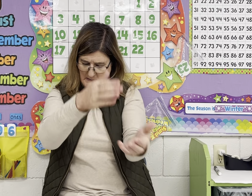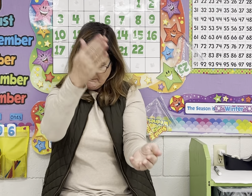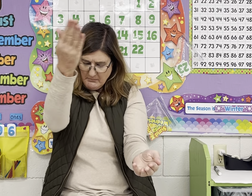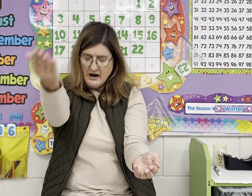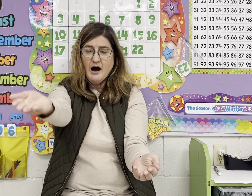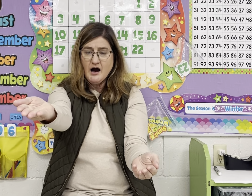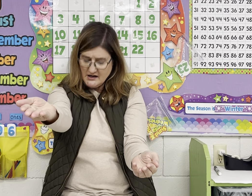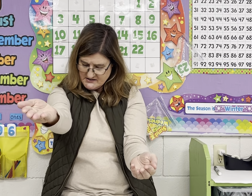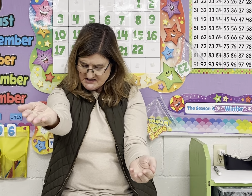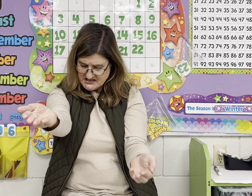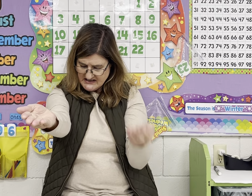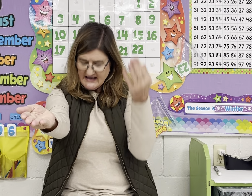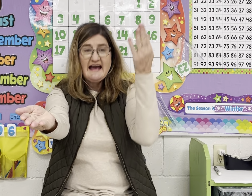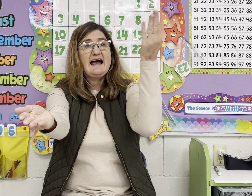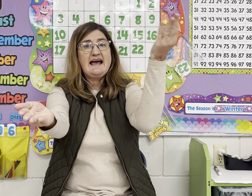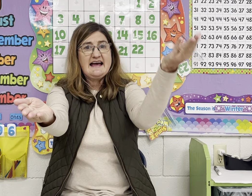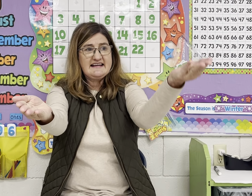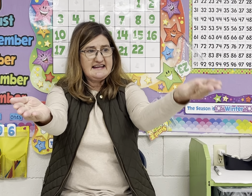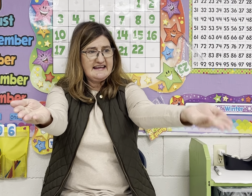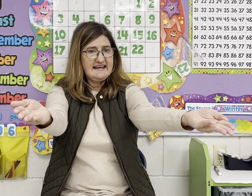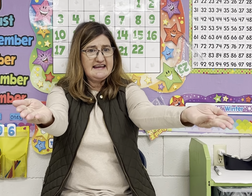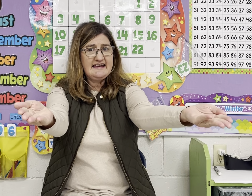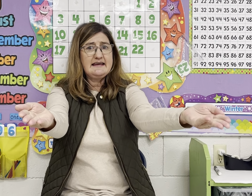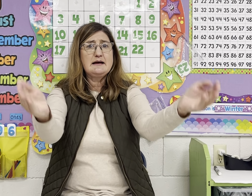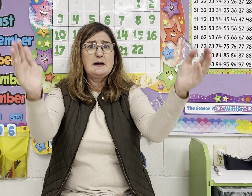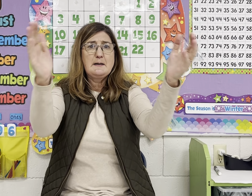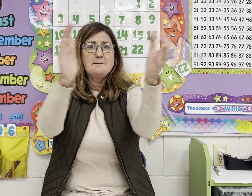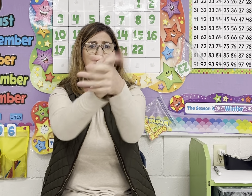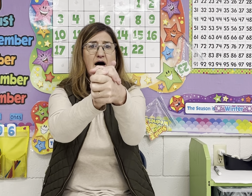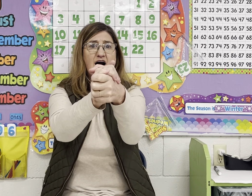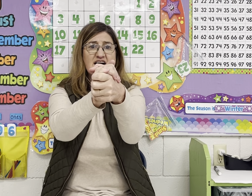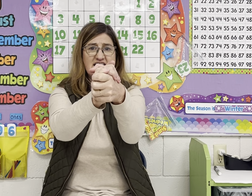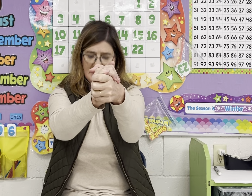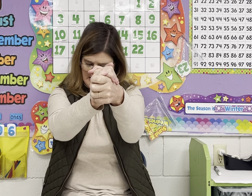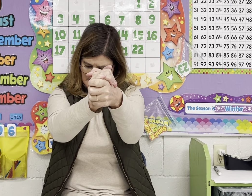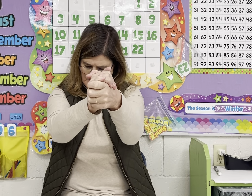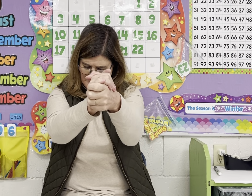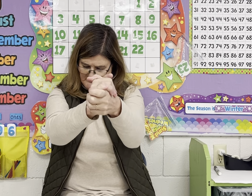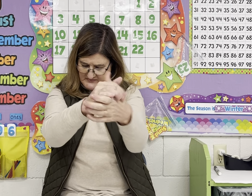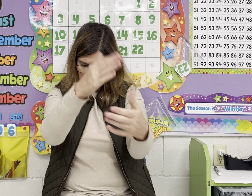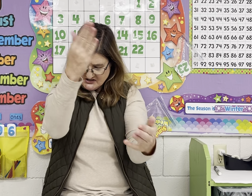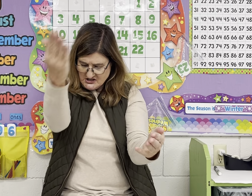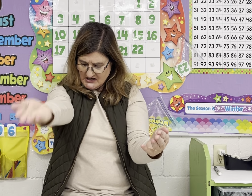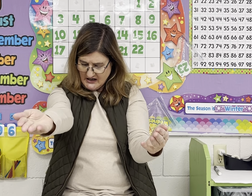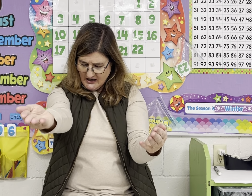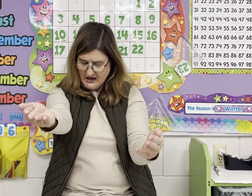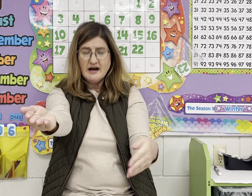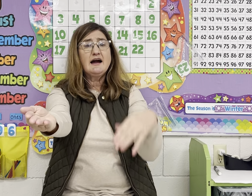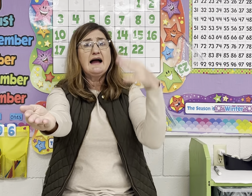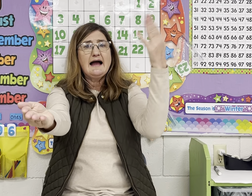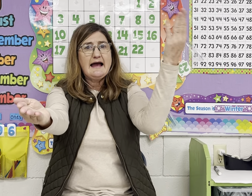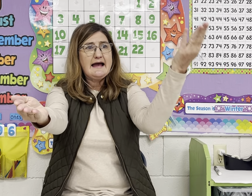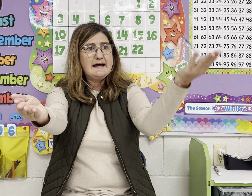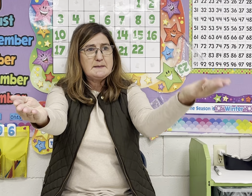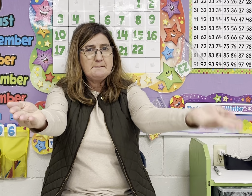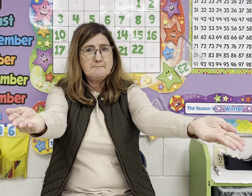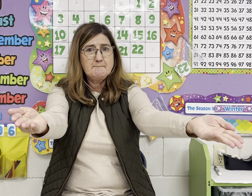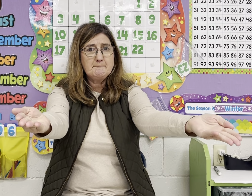Part. At. E. Party. Char. At. M.